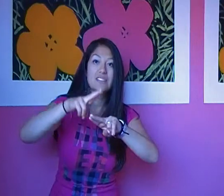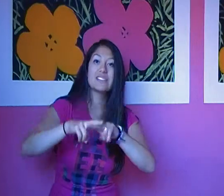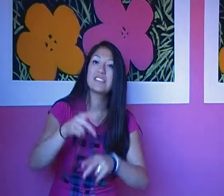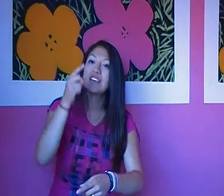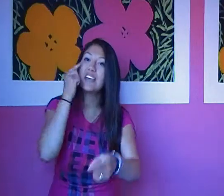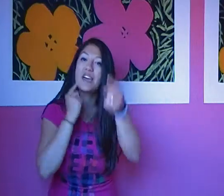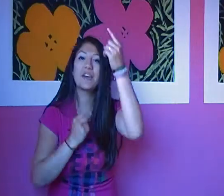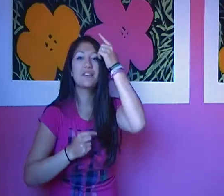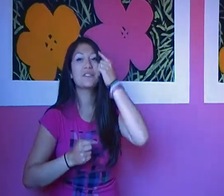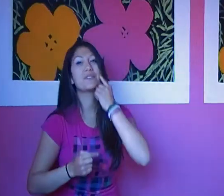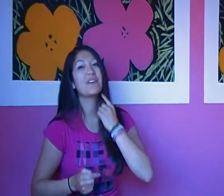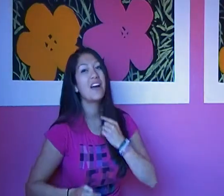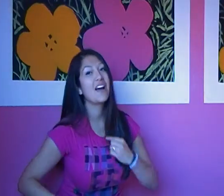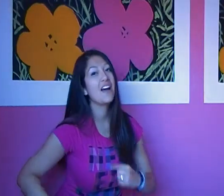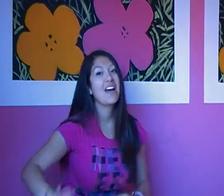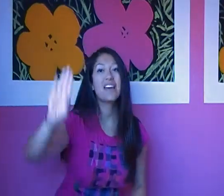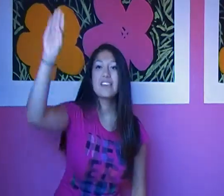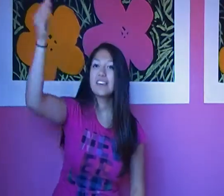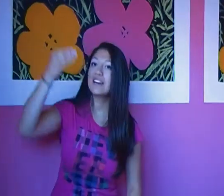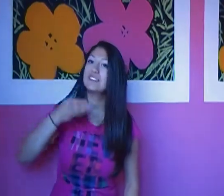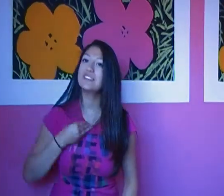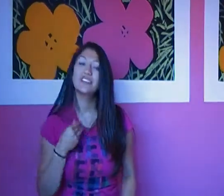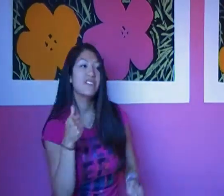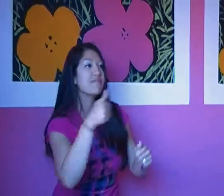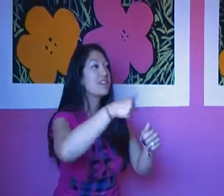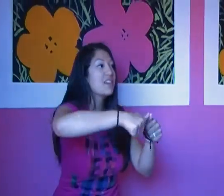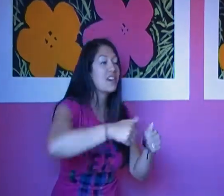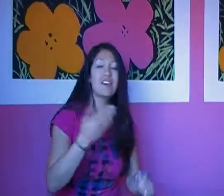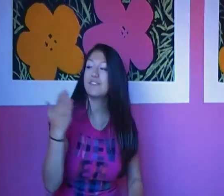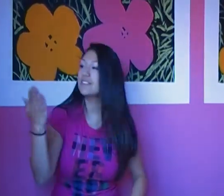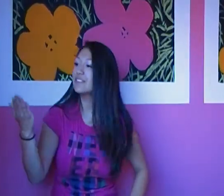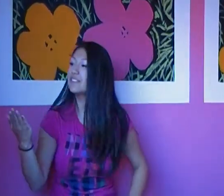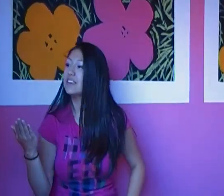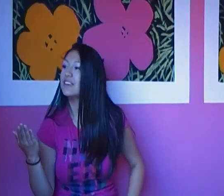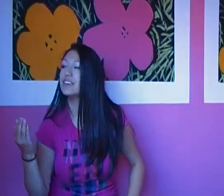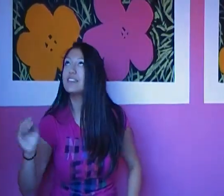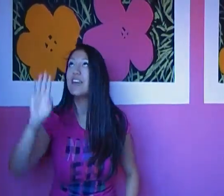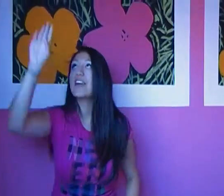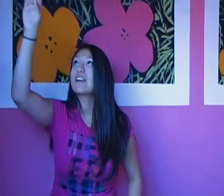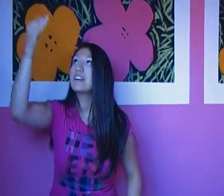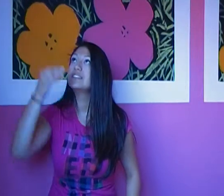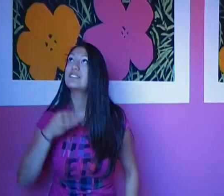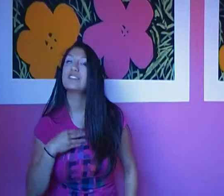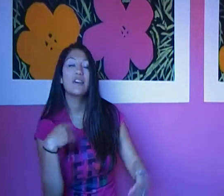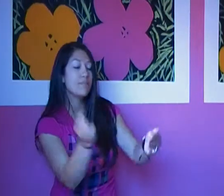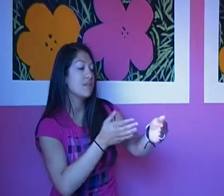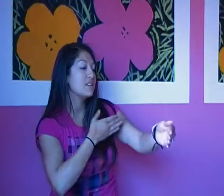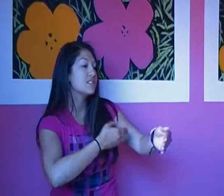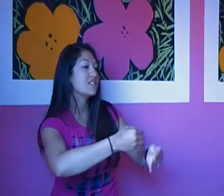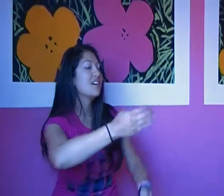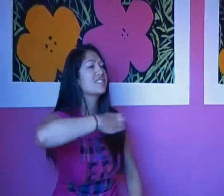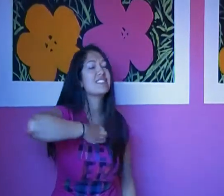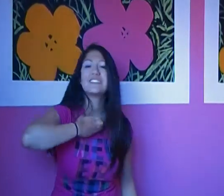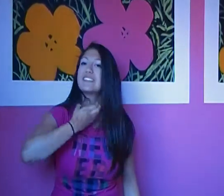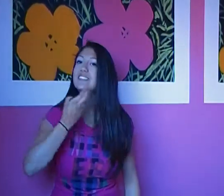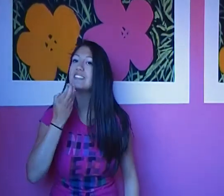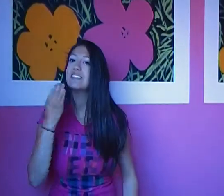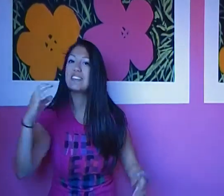sit and cry. Cause you give me everything. Cause you give me sauce to say.